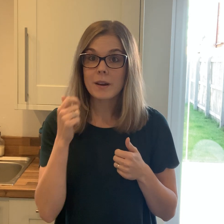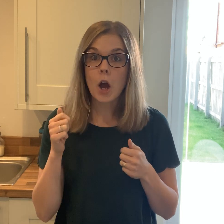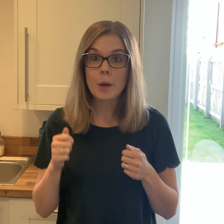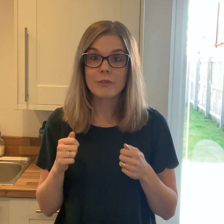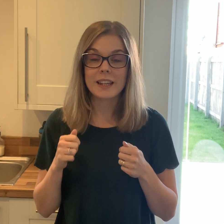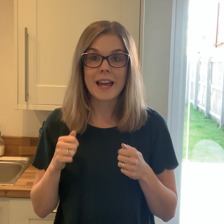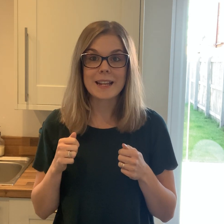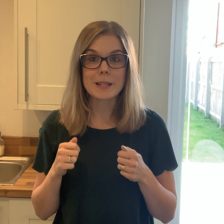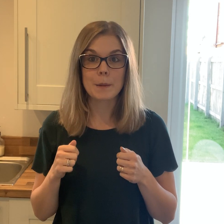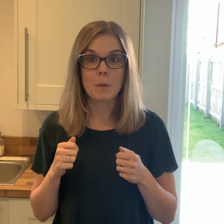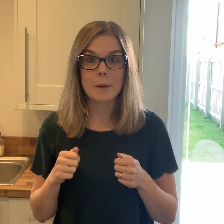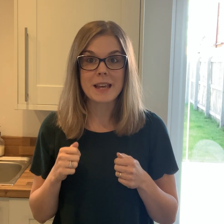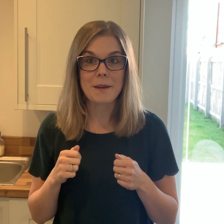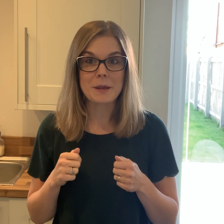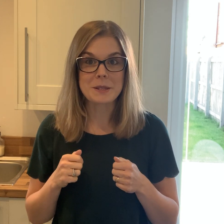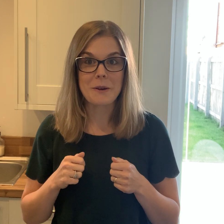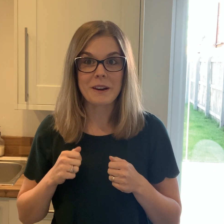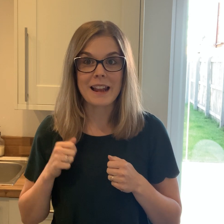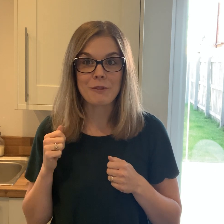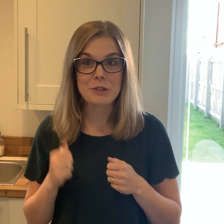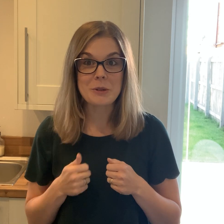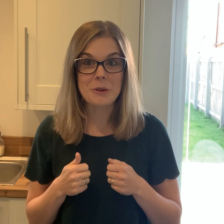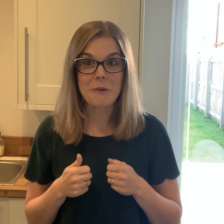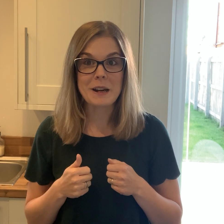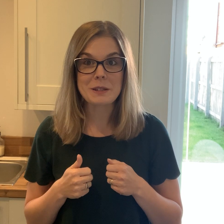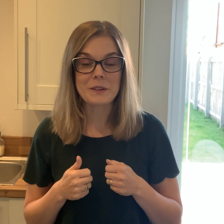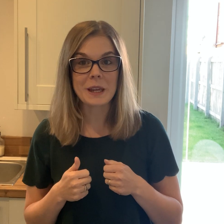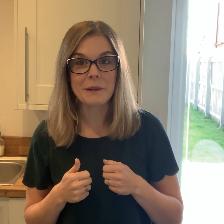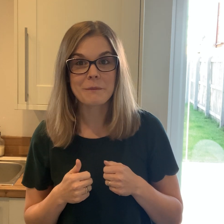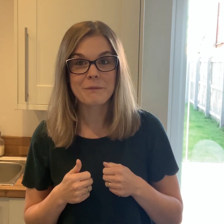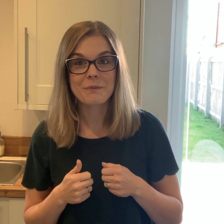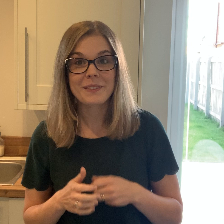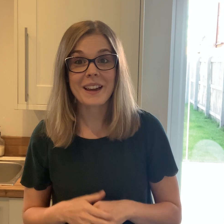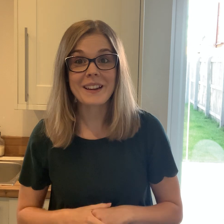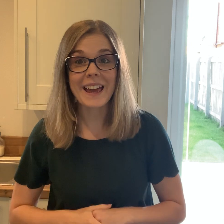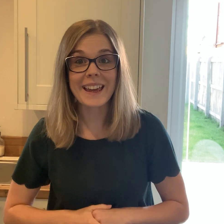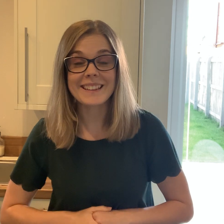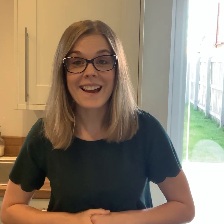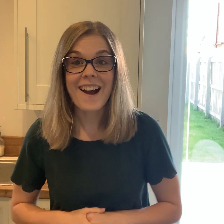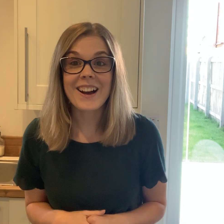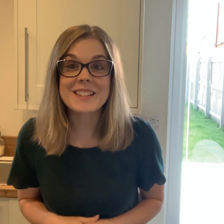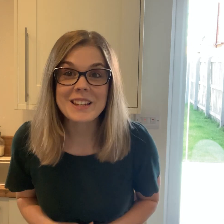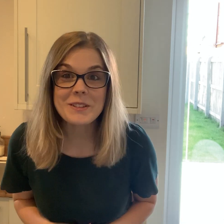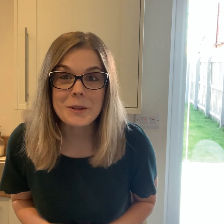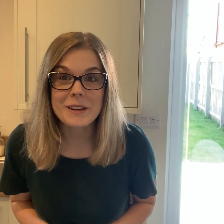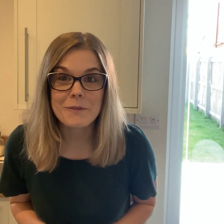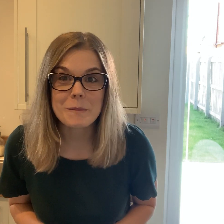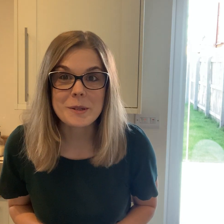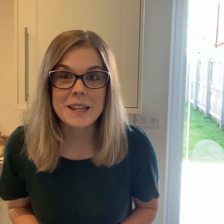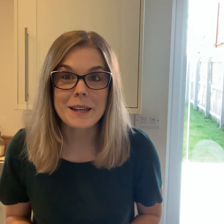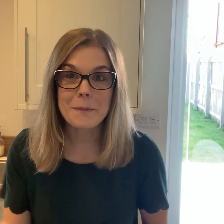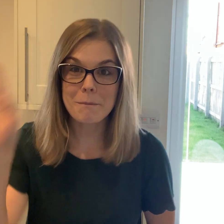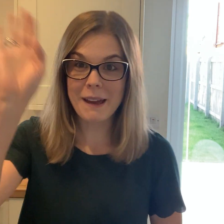Hopefully next time it won't take me as long And I'll have a new song ready for you Okay, I'll see you soon everybody Bye!